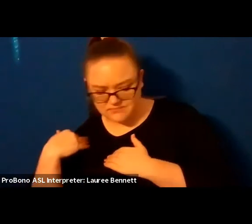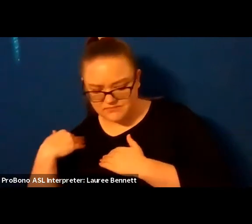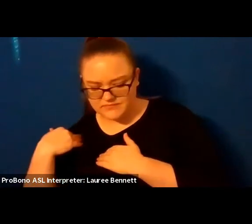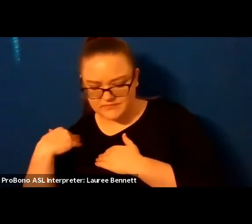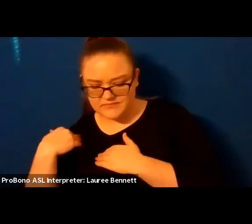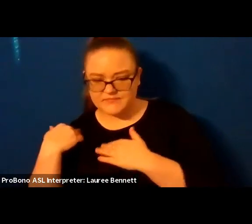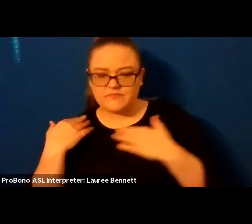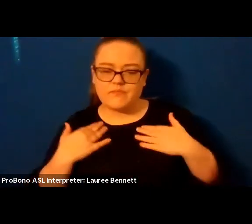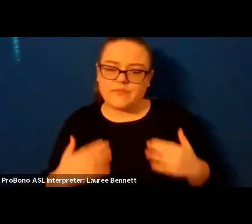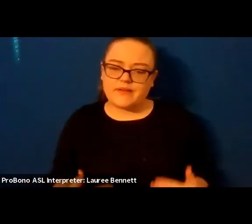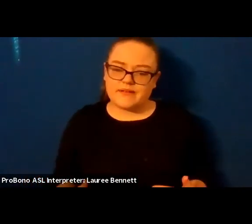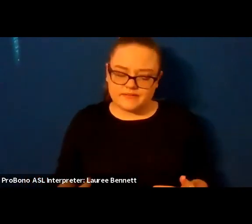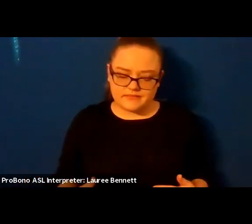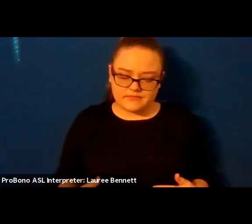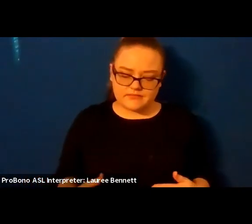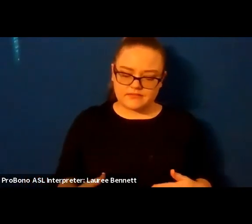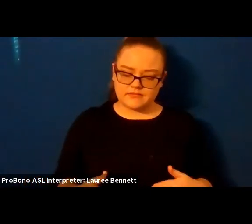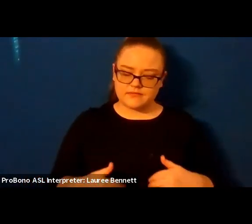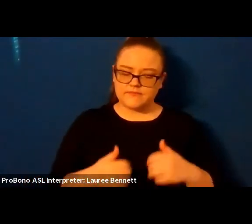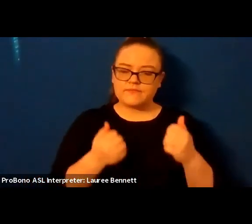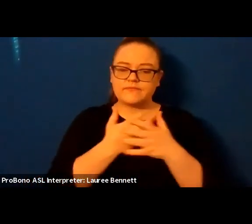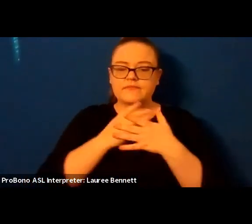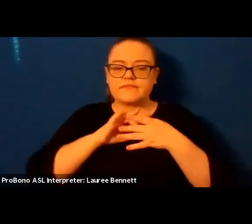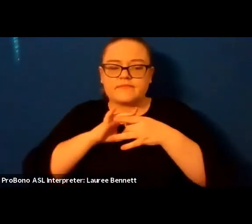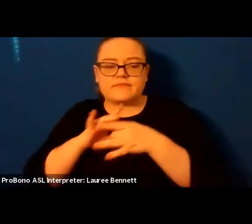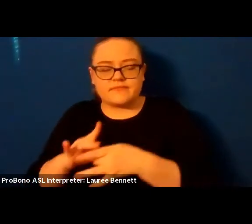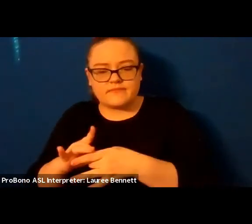fisted shape a blossom held in snow